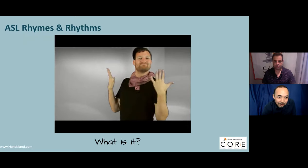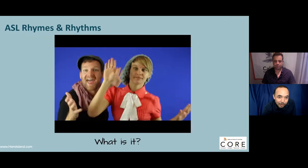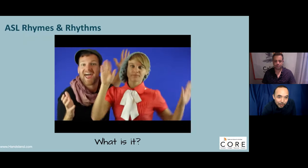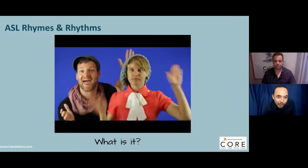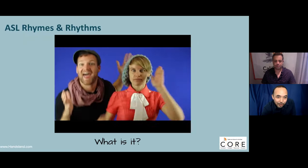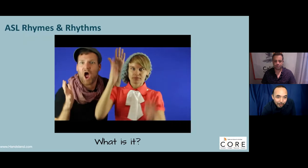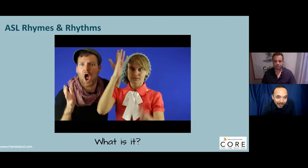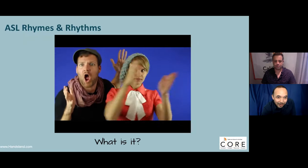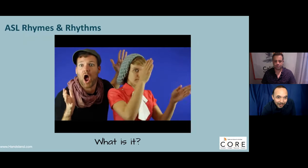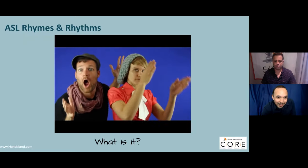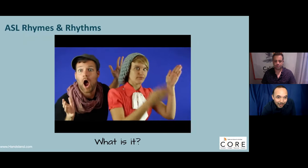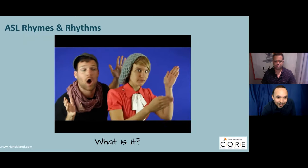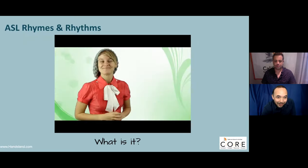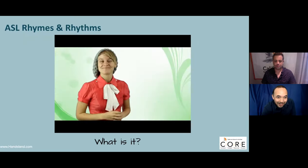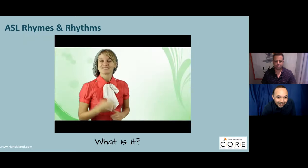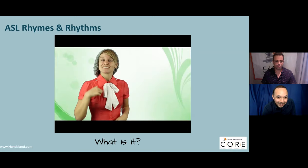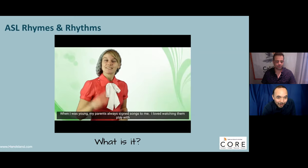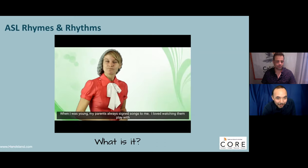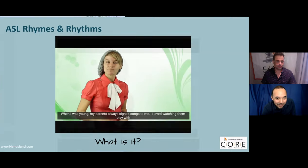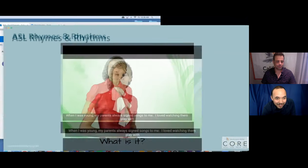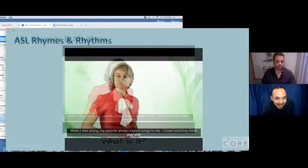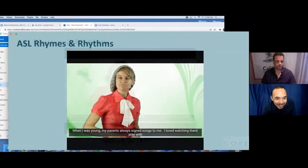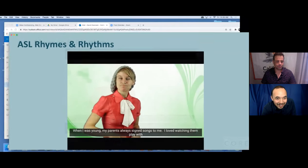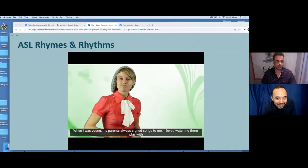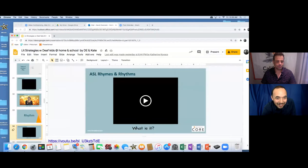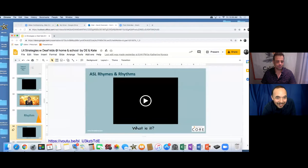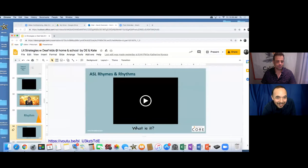So children are playing with language by learning these rhythms.